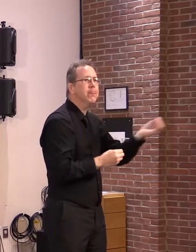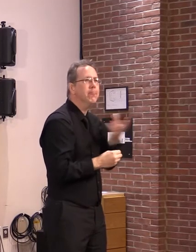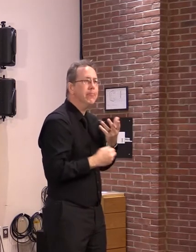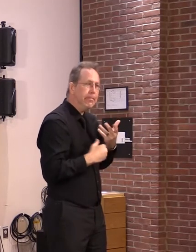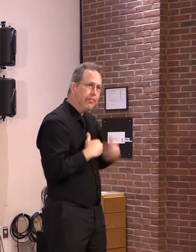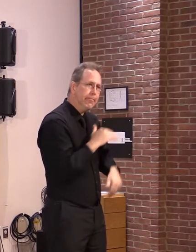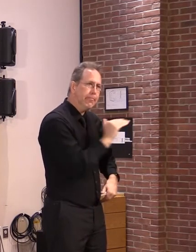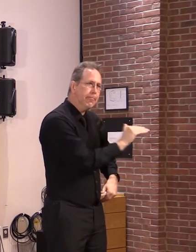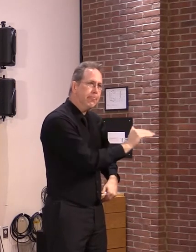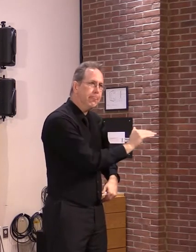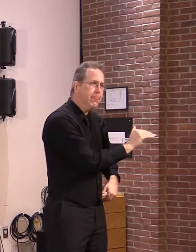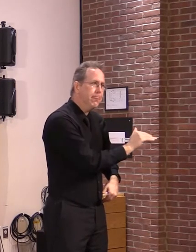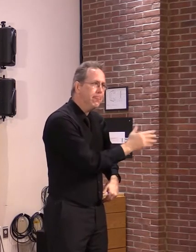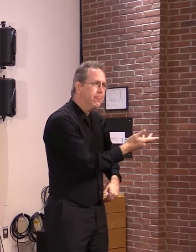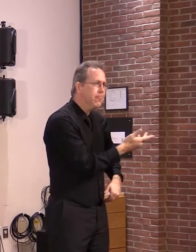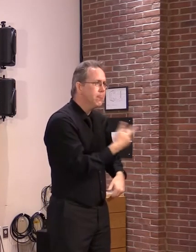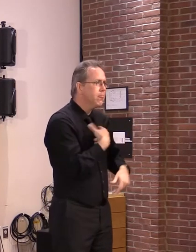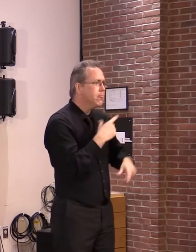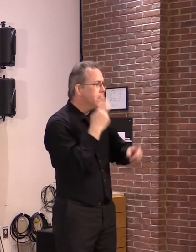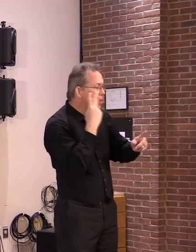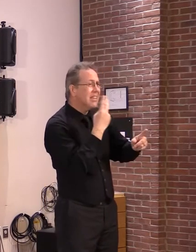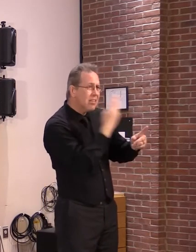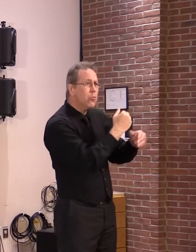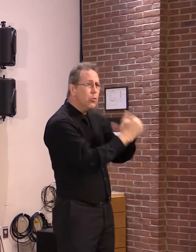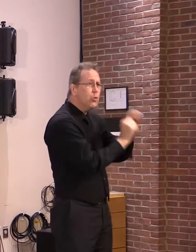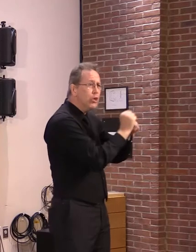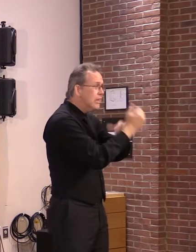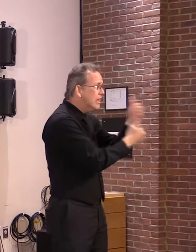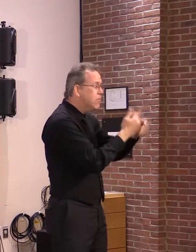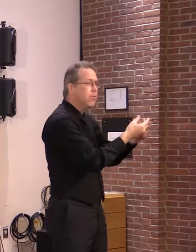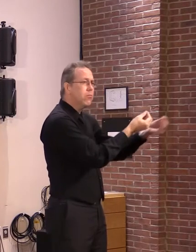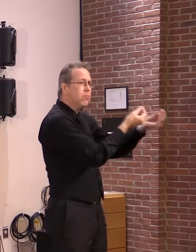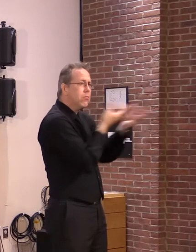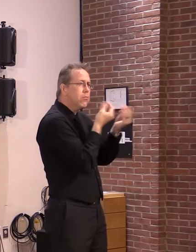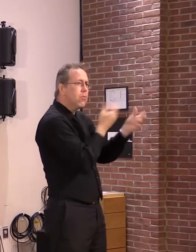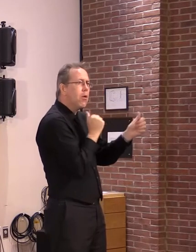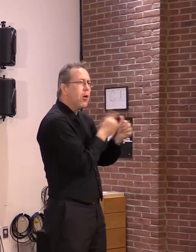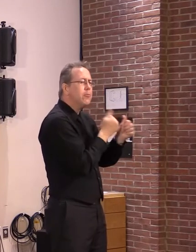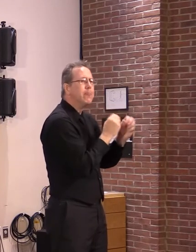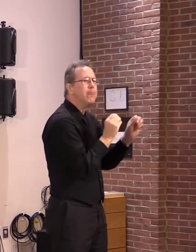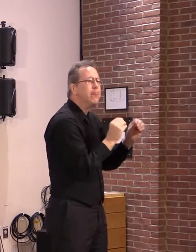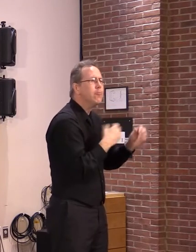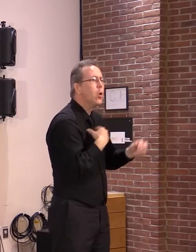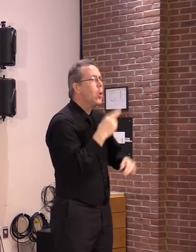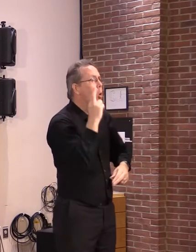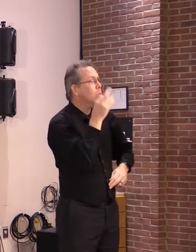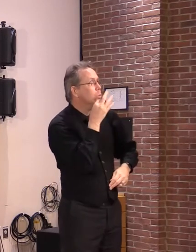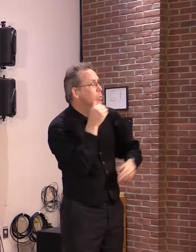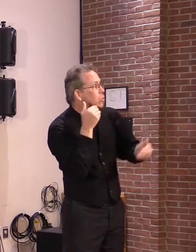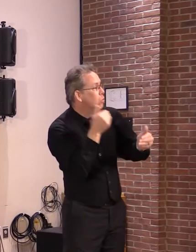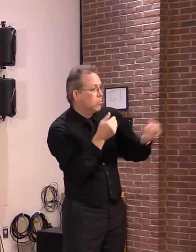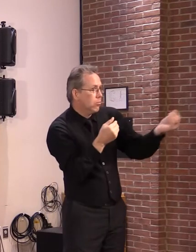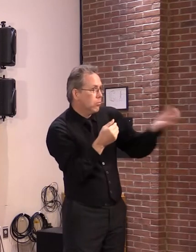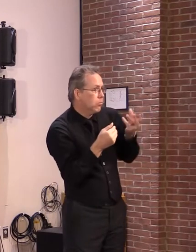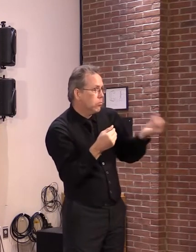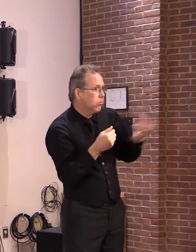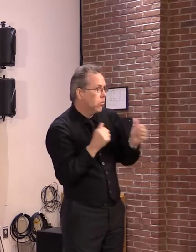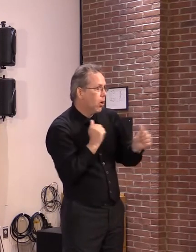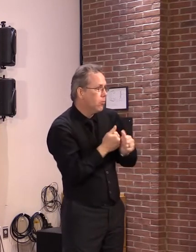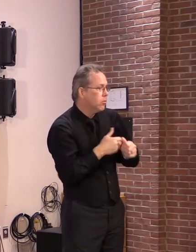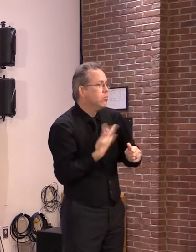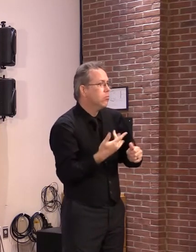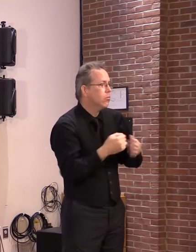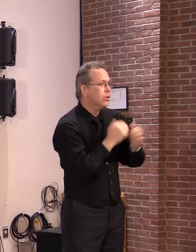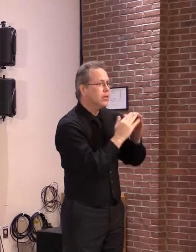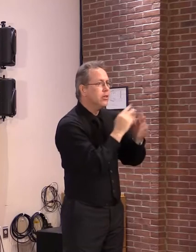right now. And hopefully the project has some positive announcements to make soon. If they don't, I will say the city will once